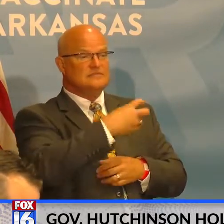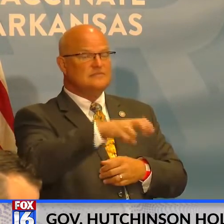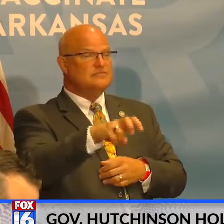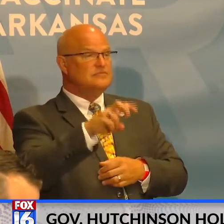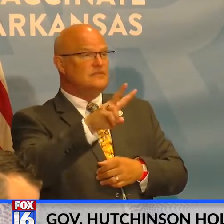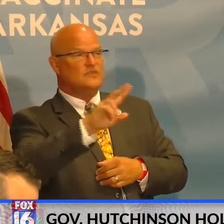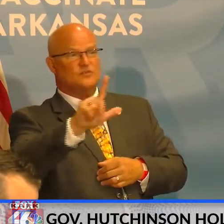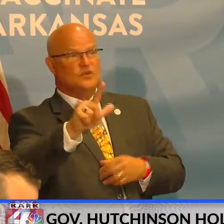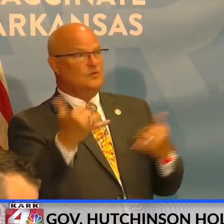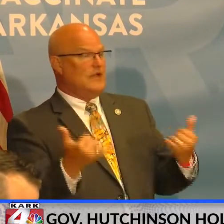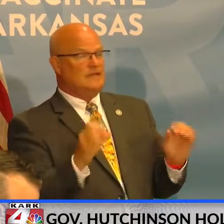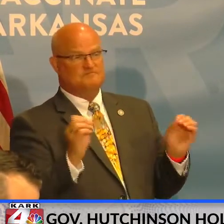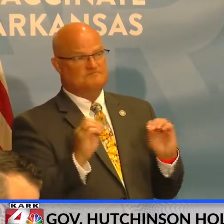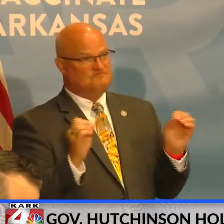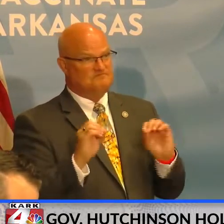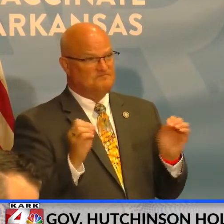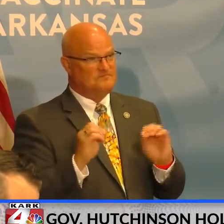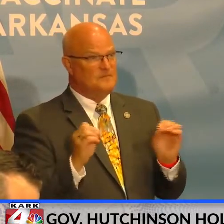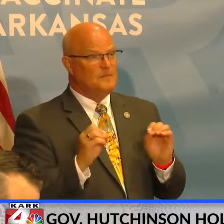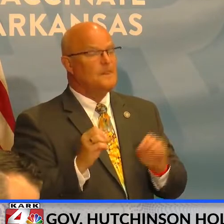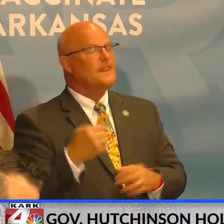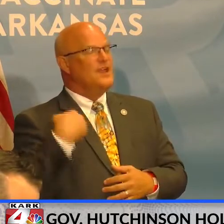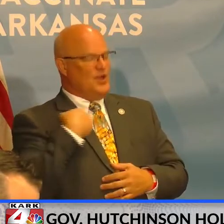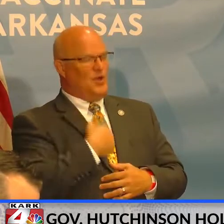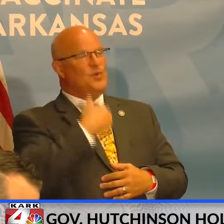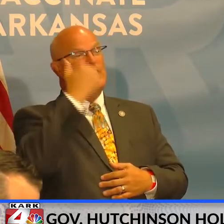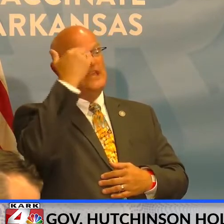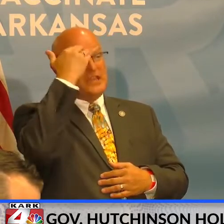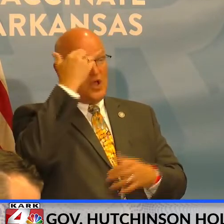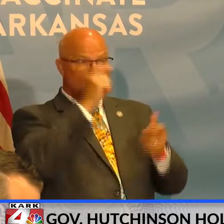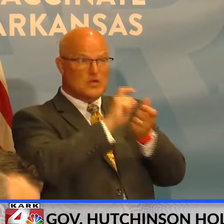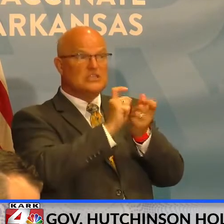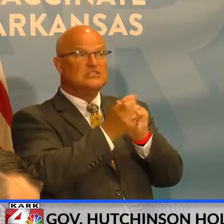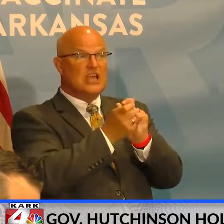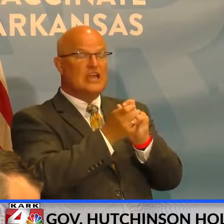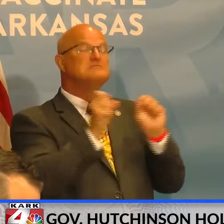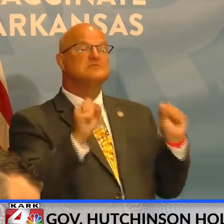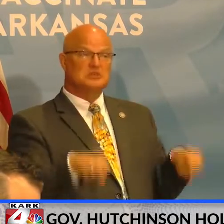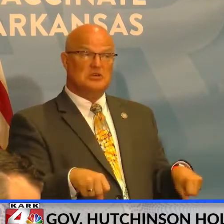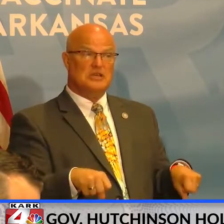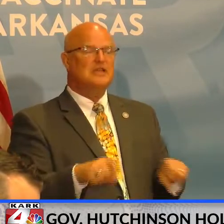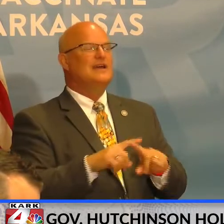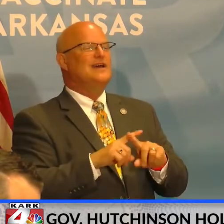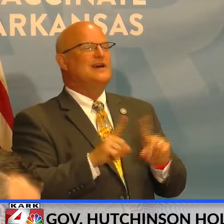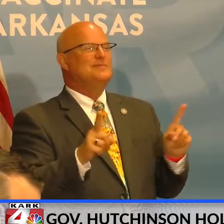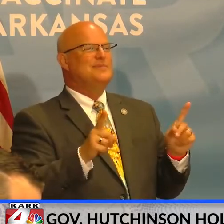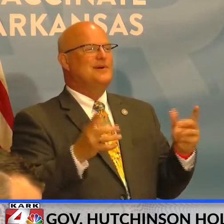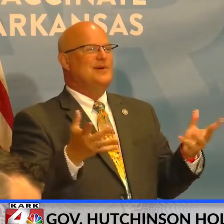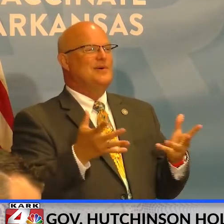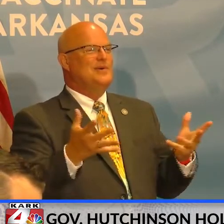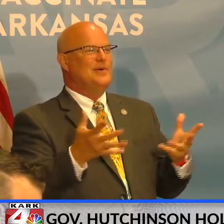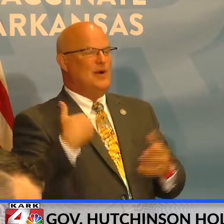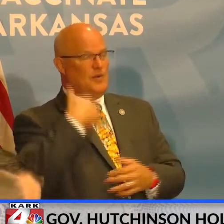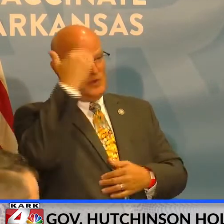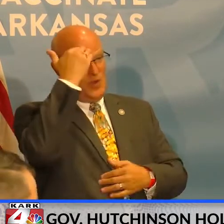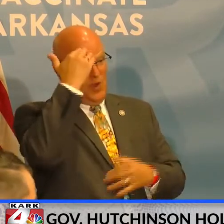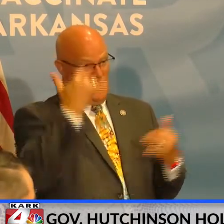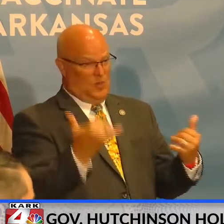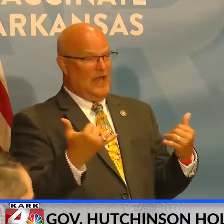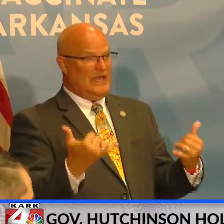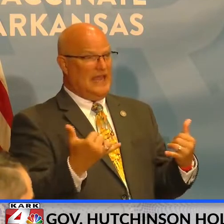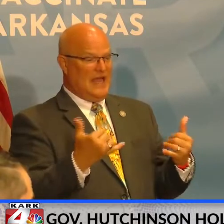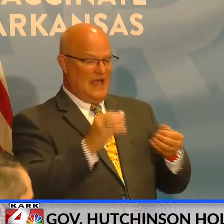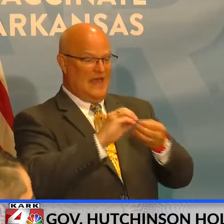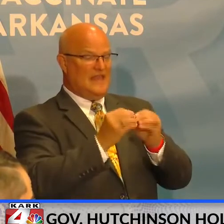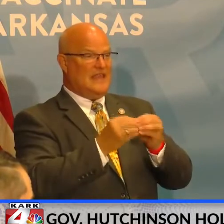at this time. We know that that could change in the future. But what we know right now is that the